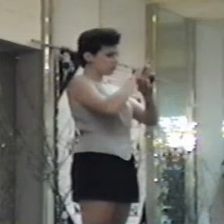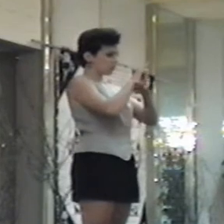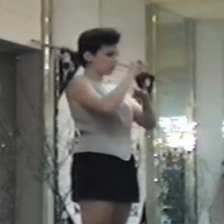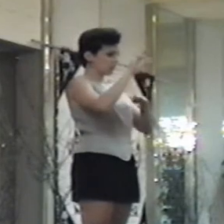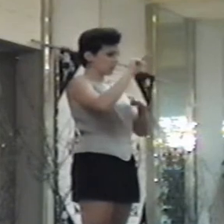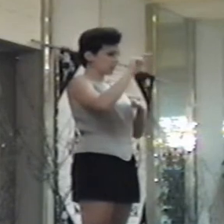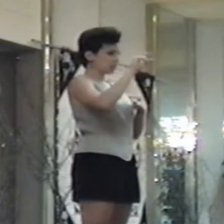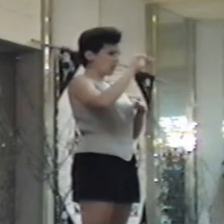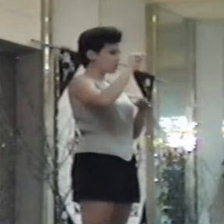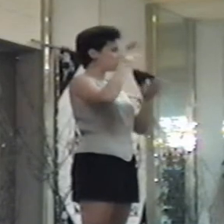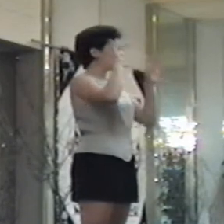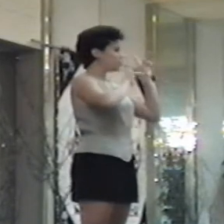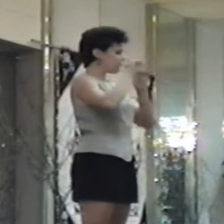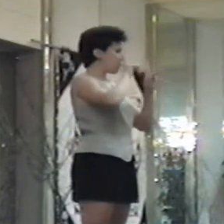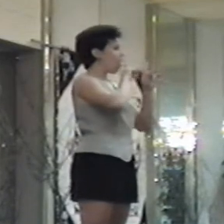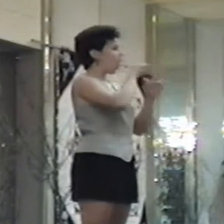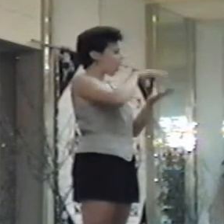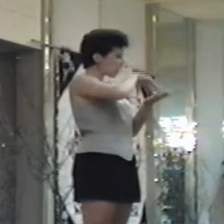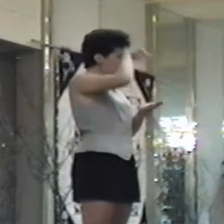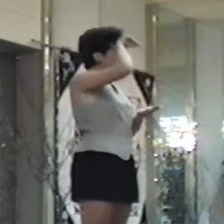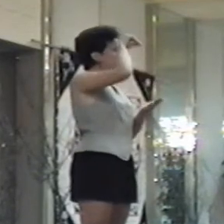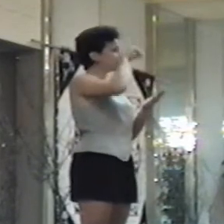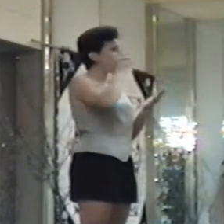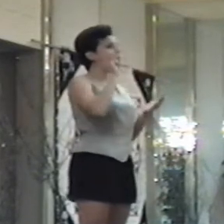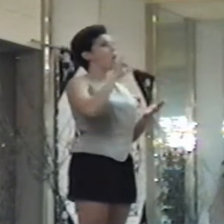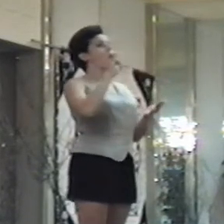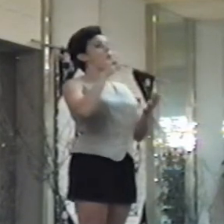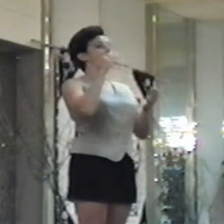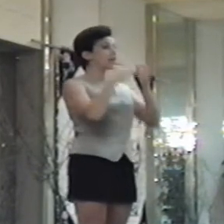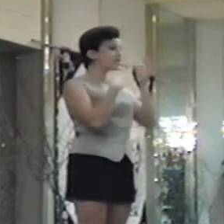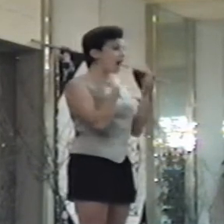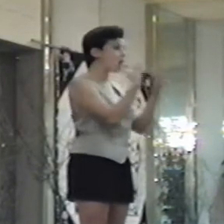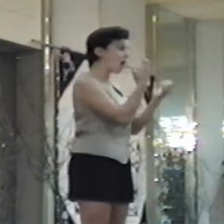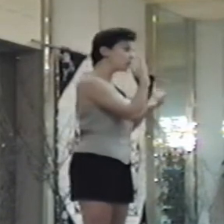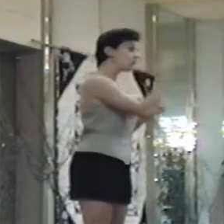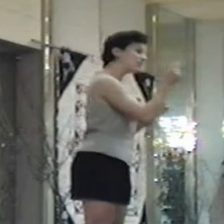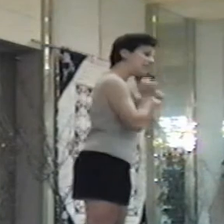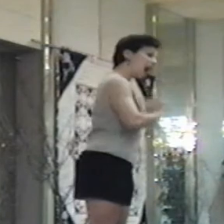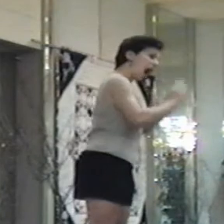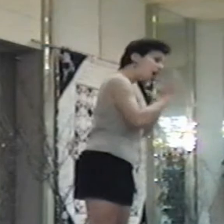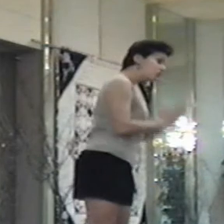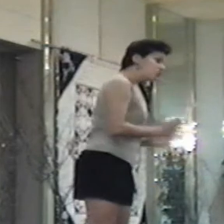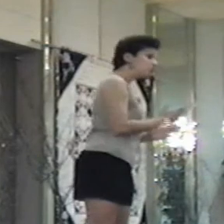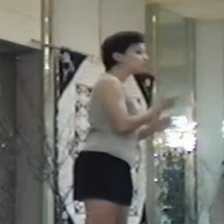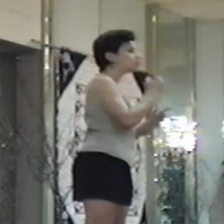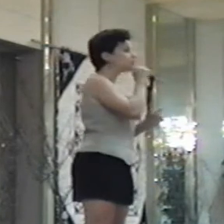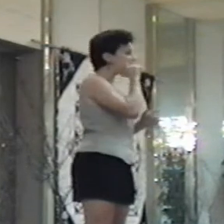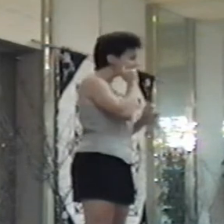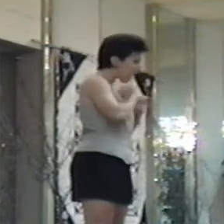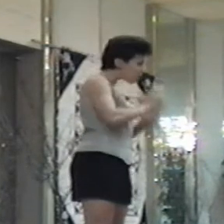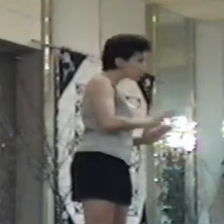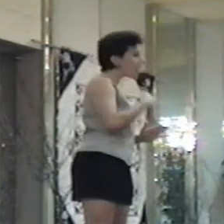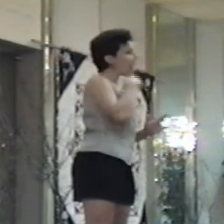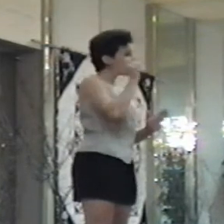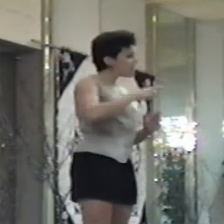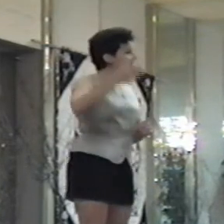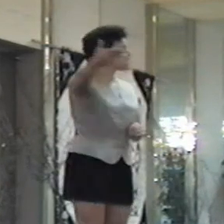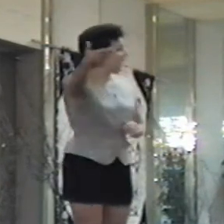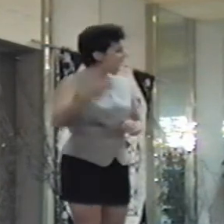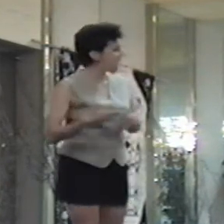the entertainment industry people are learning. Oh yes, if I want to see an actress who is deaf, deaf actress,